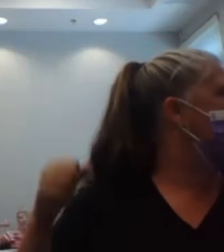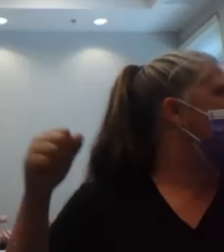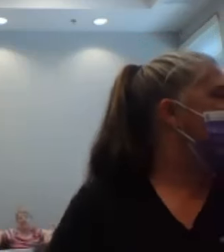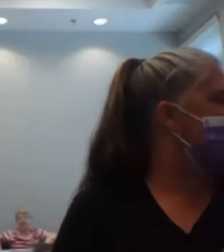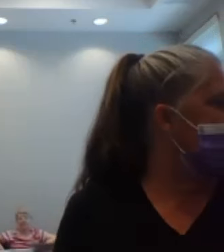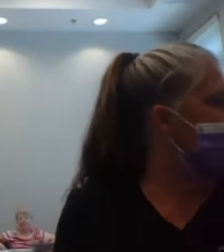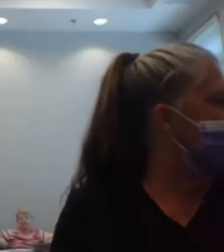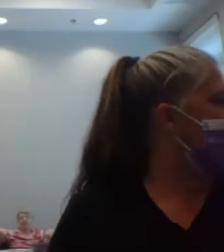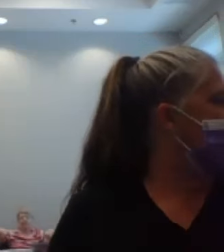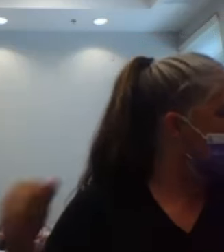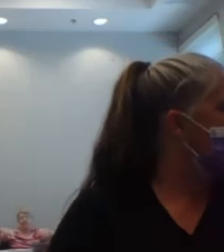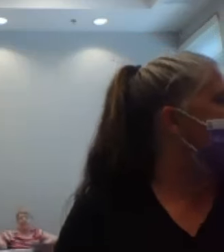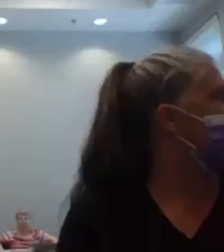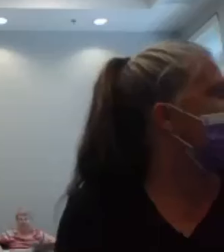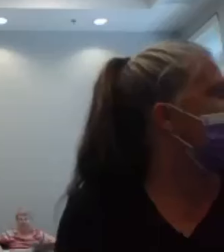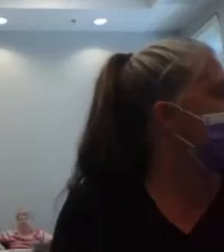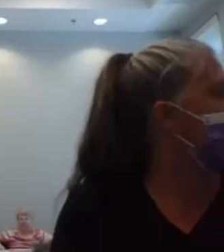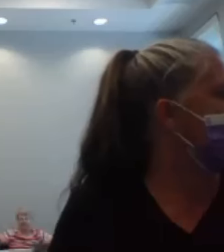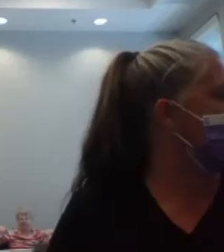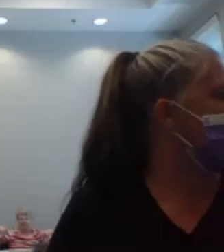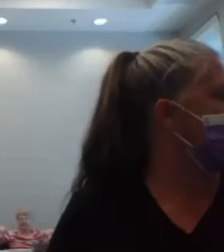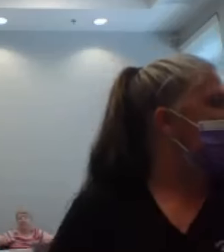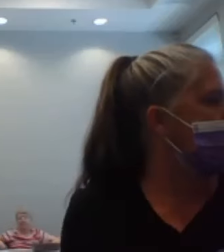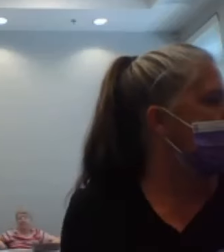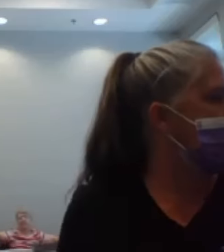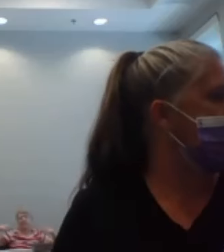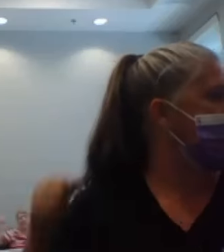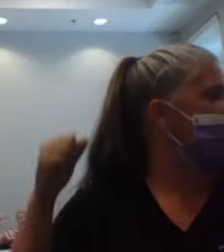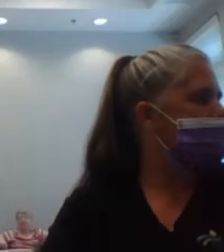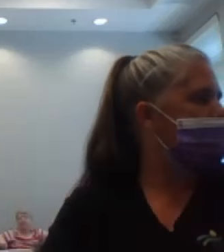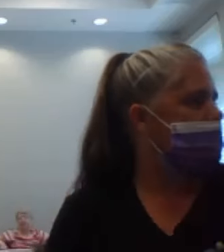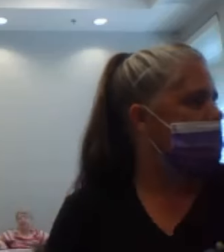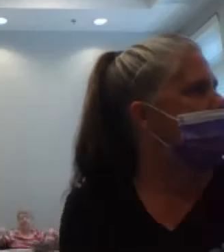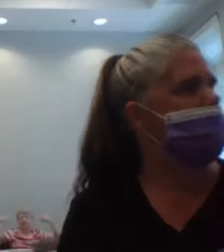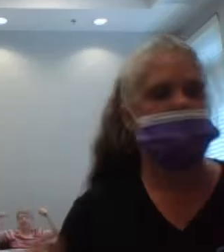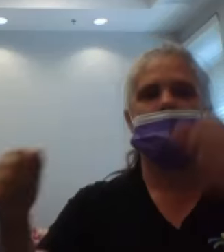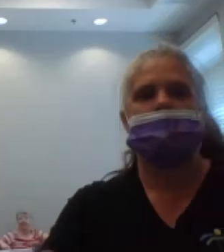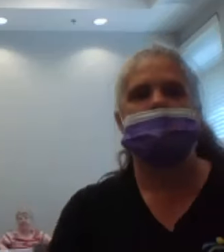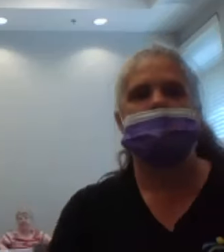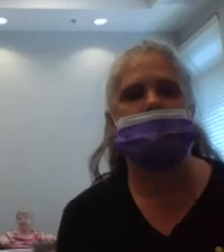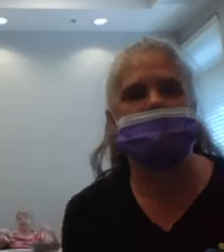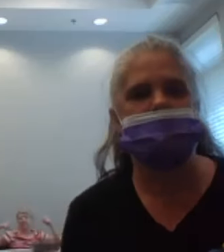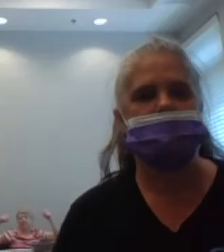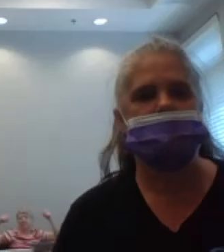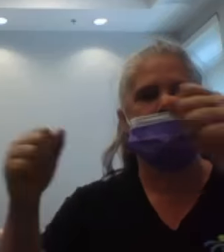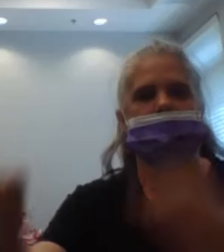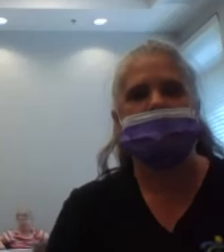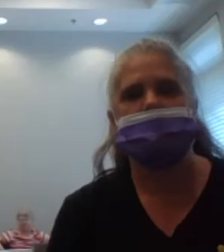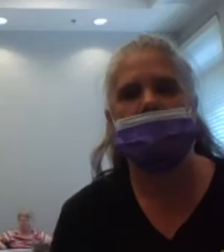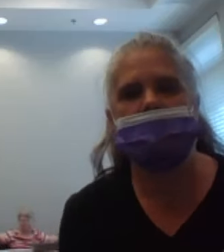12, 13, 14, 15, 16, 17,